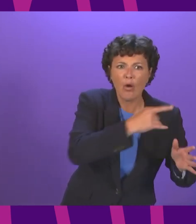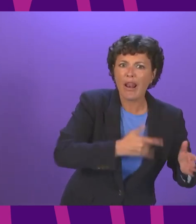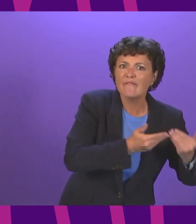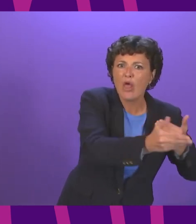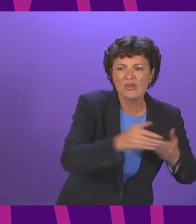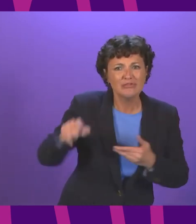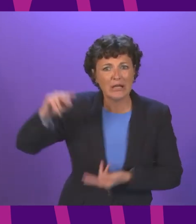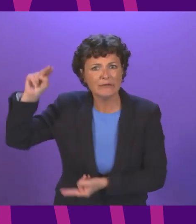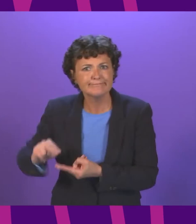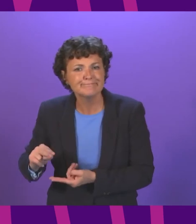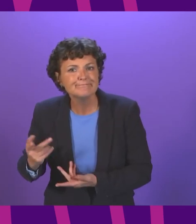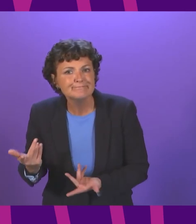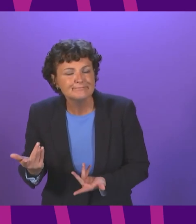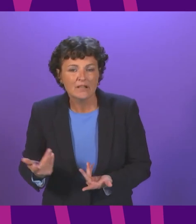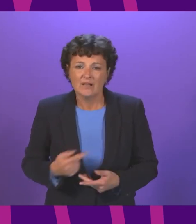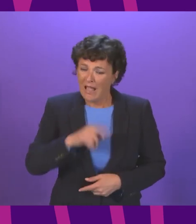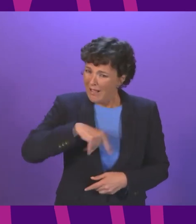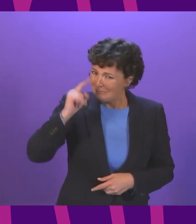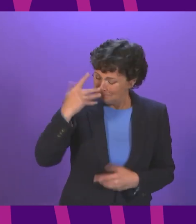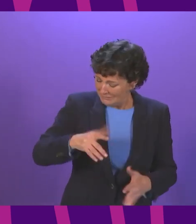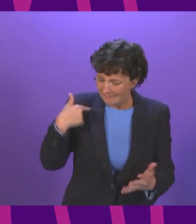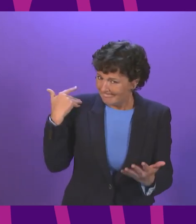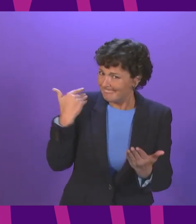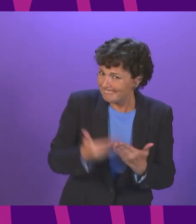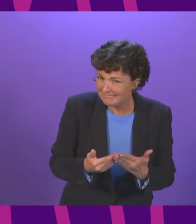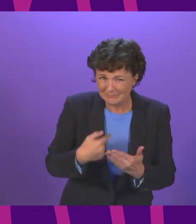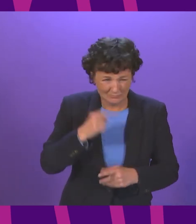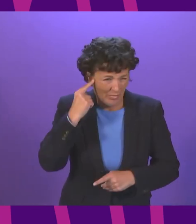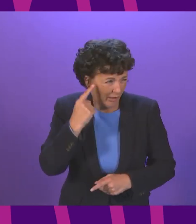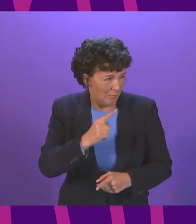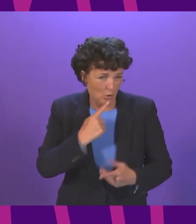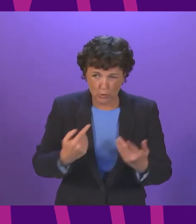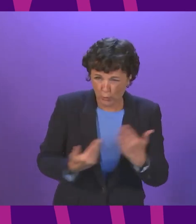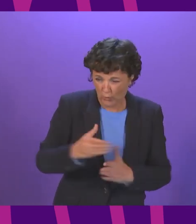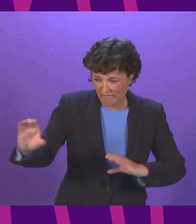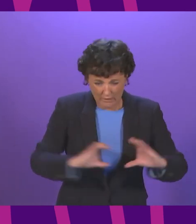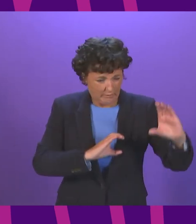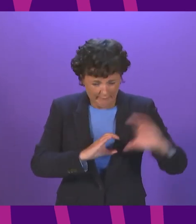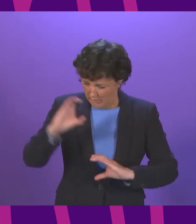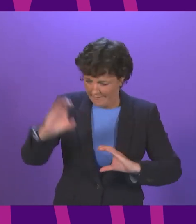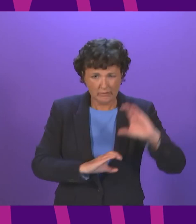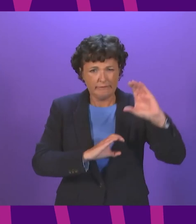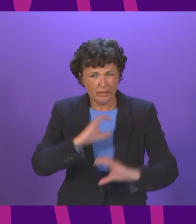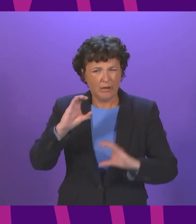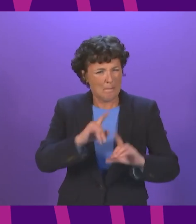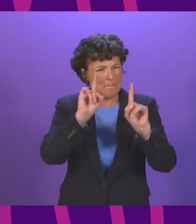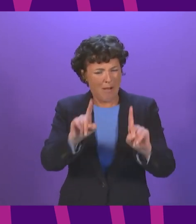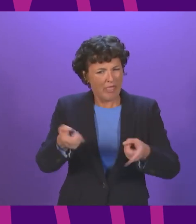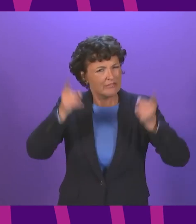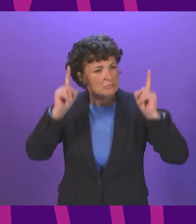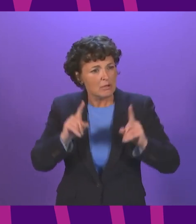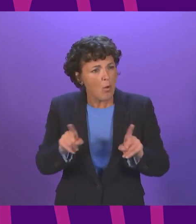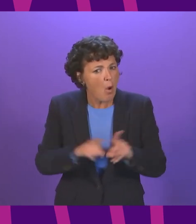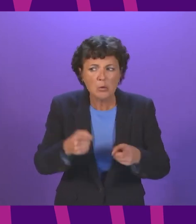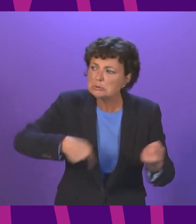fund after fund after fund one has to wonder why neither the first minister nor a single member of her backbenchers